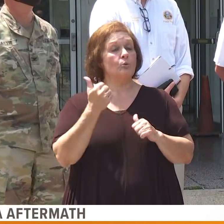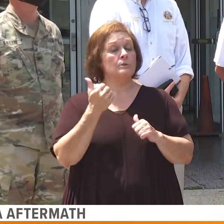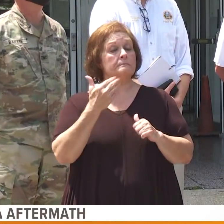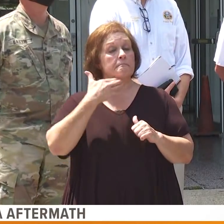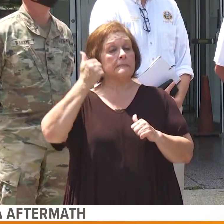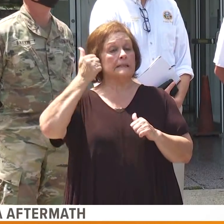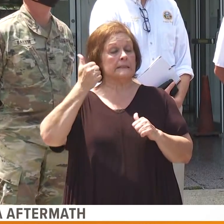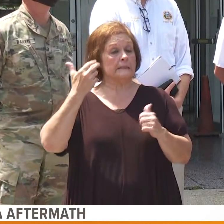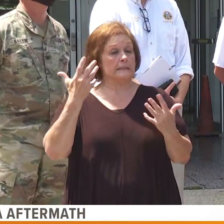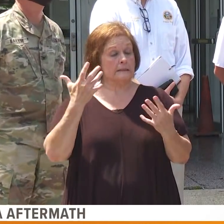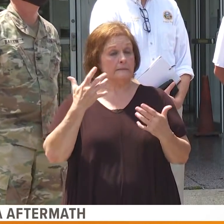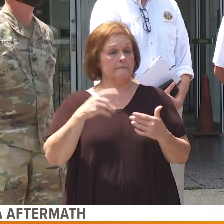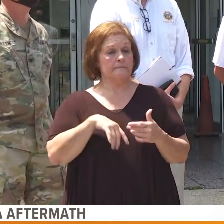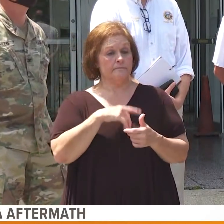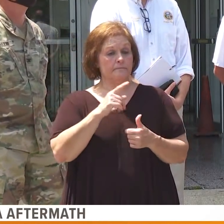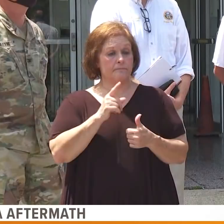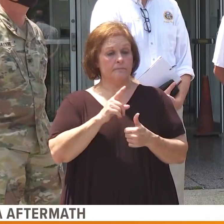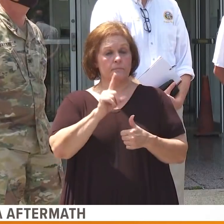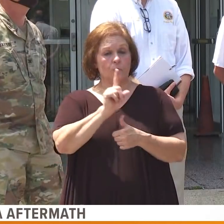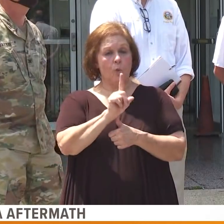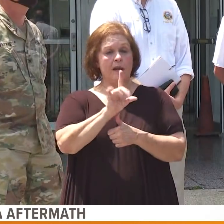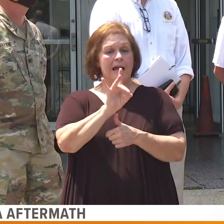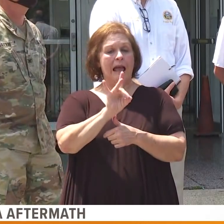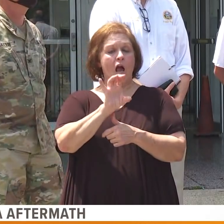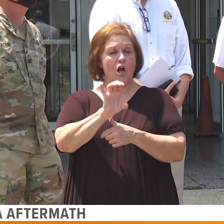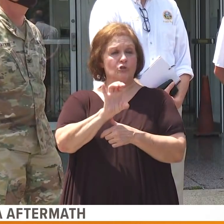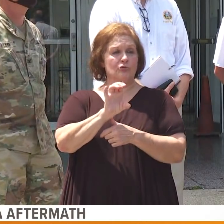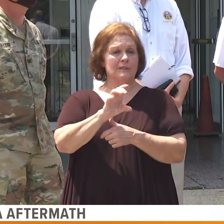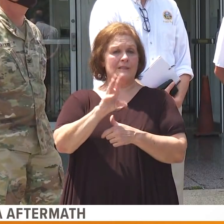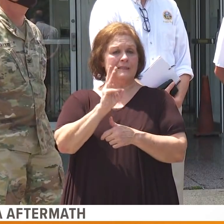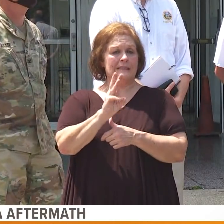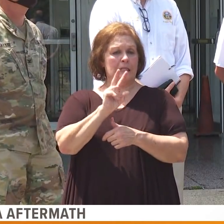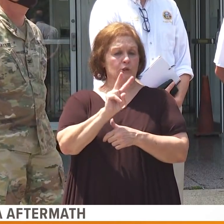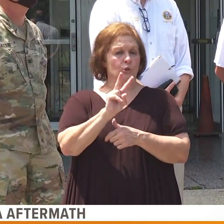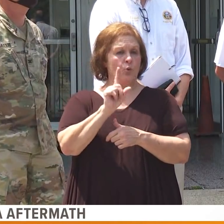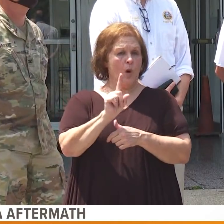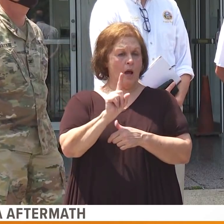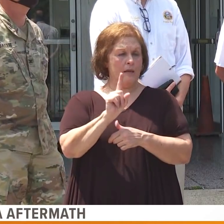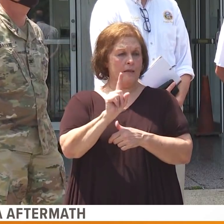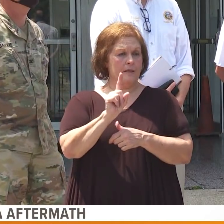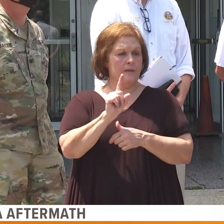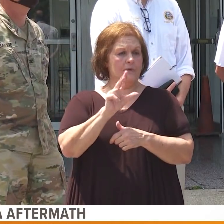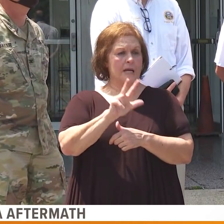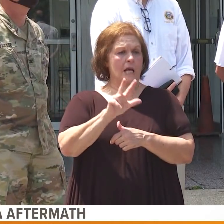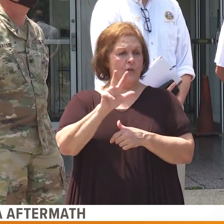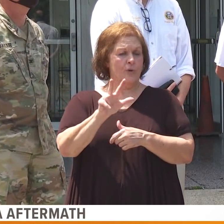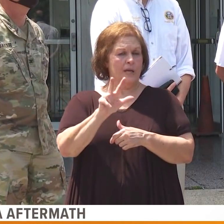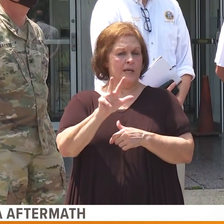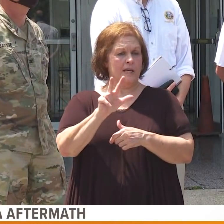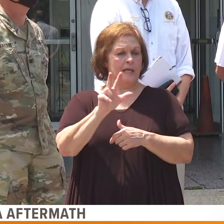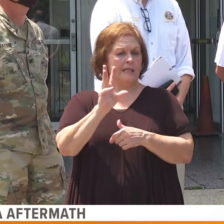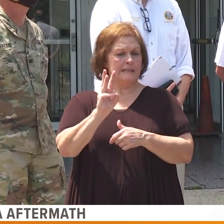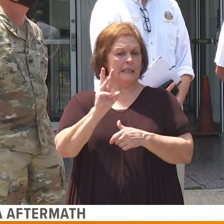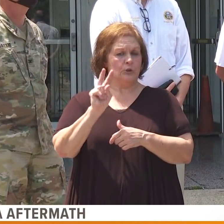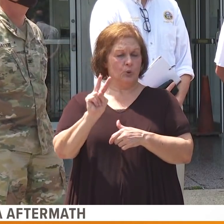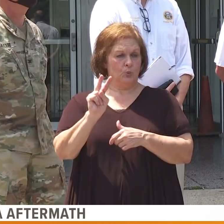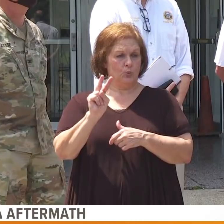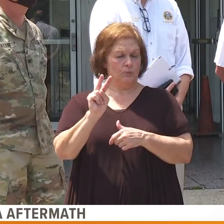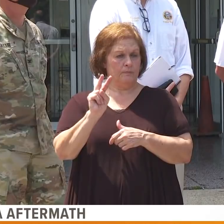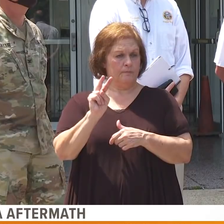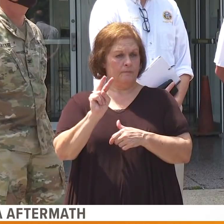is 1-800-621-3362.